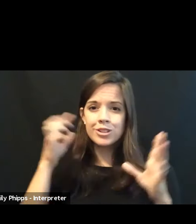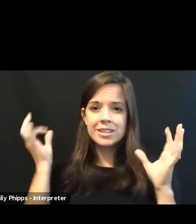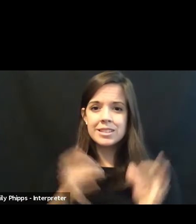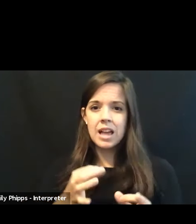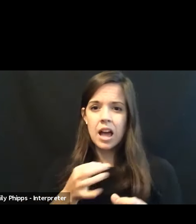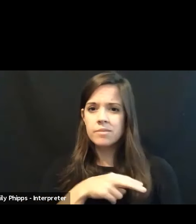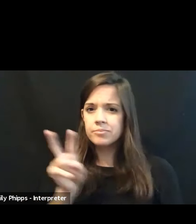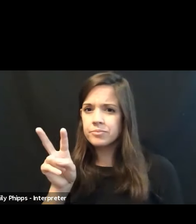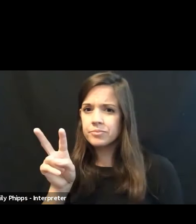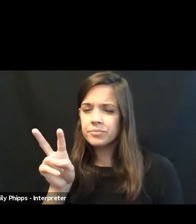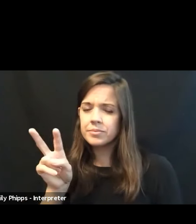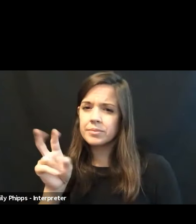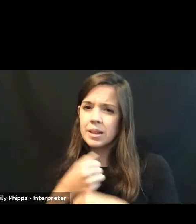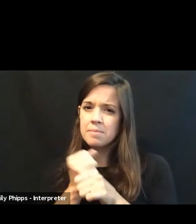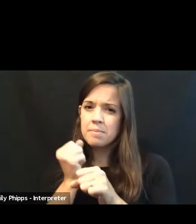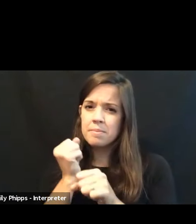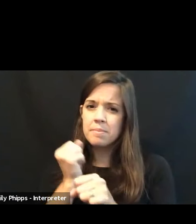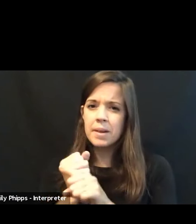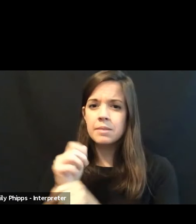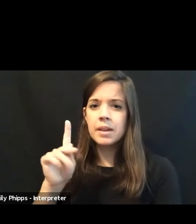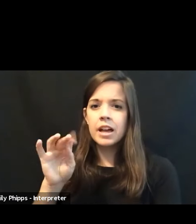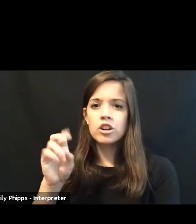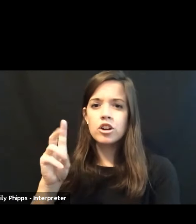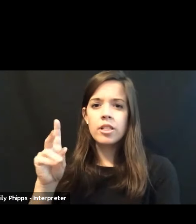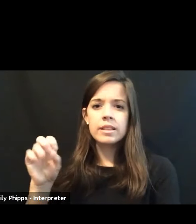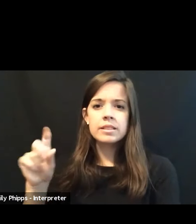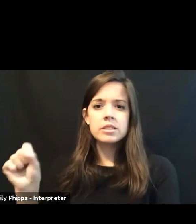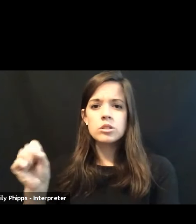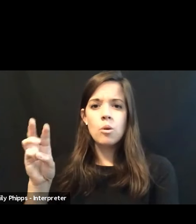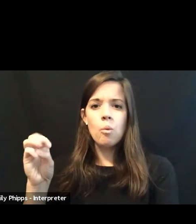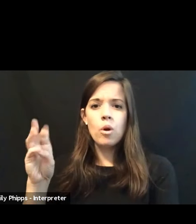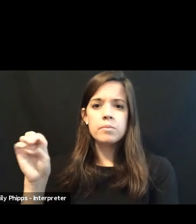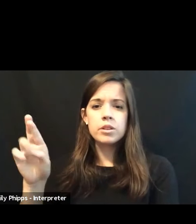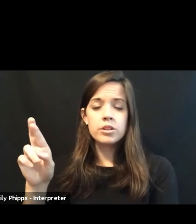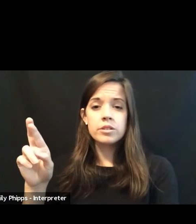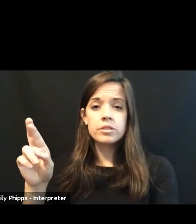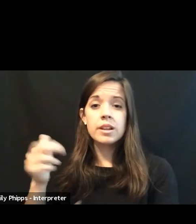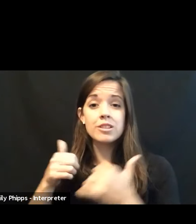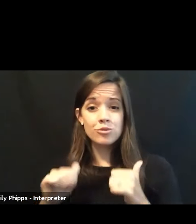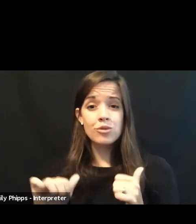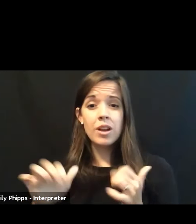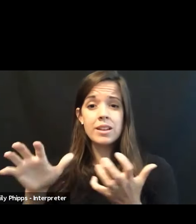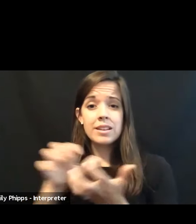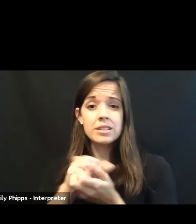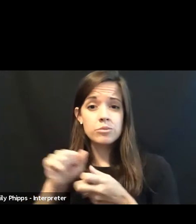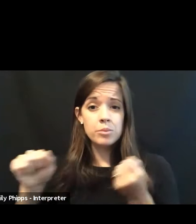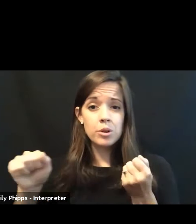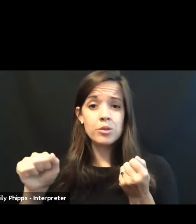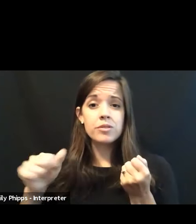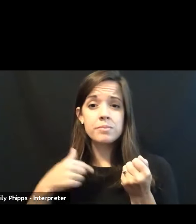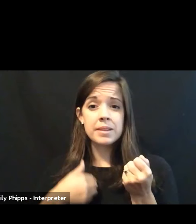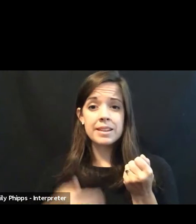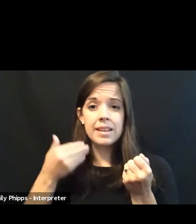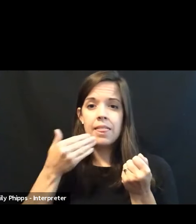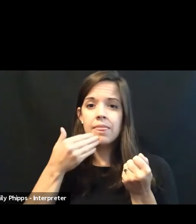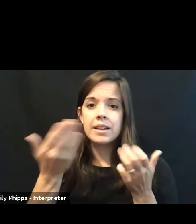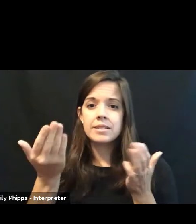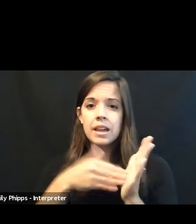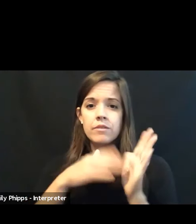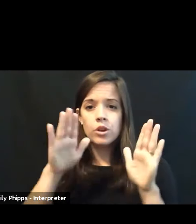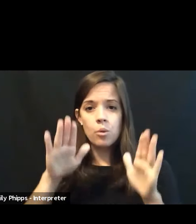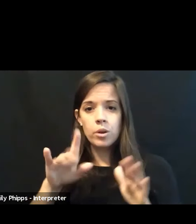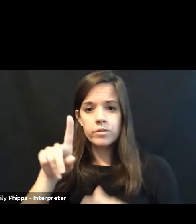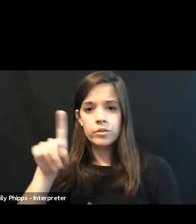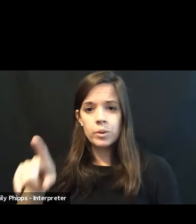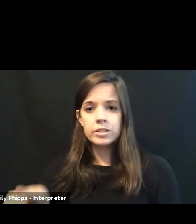to make me a Kirtland's warbler and try to make me extinct. So thanks again for your wonderful question.